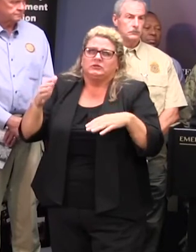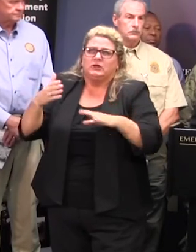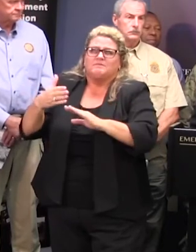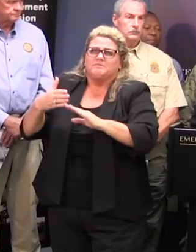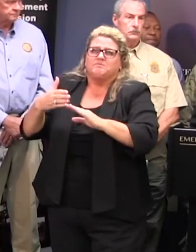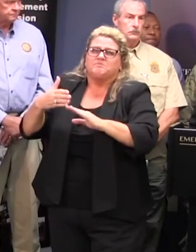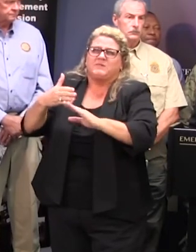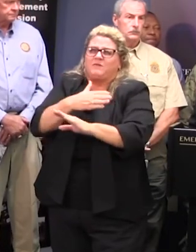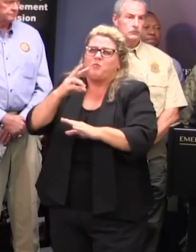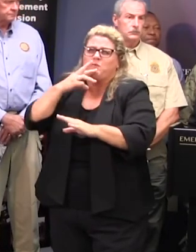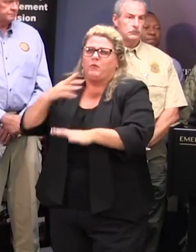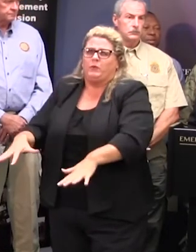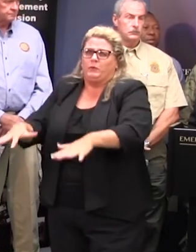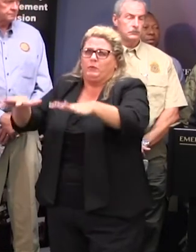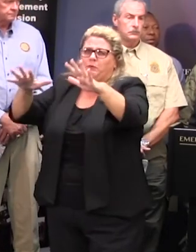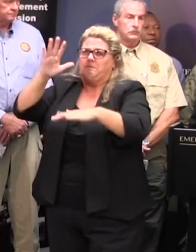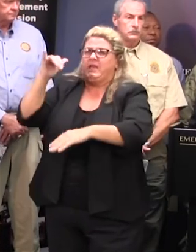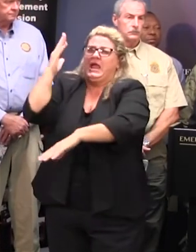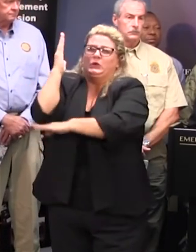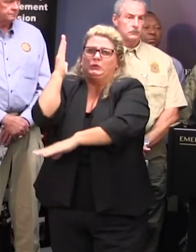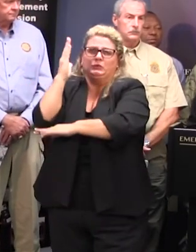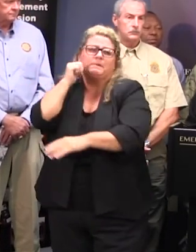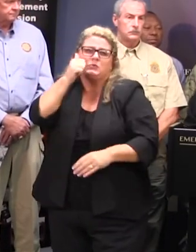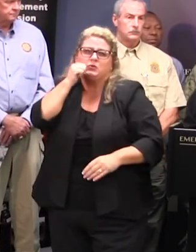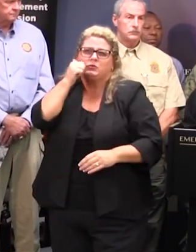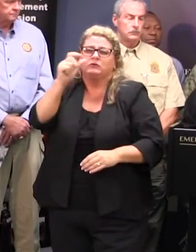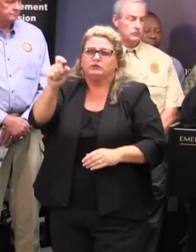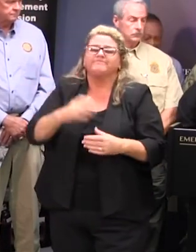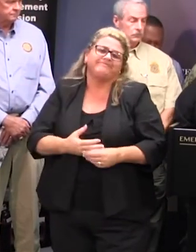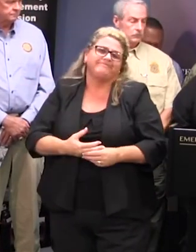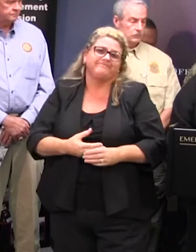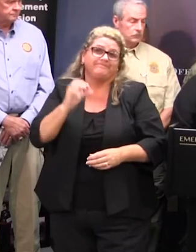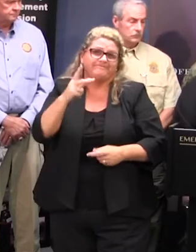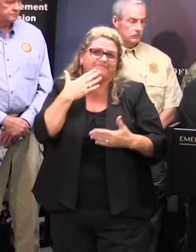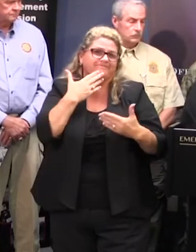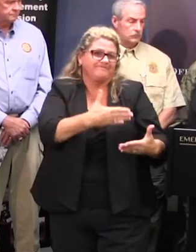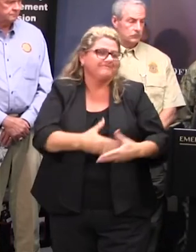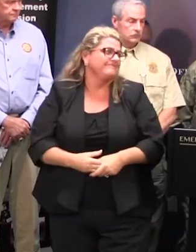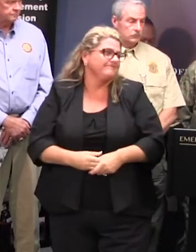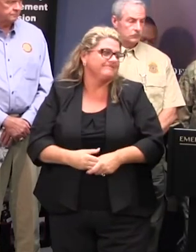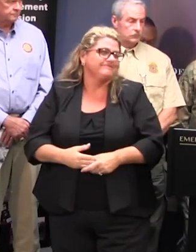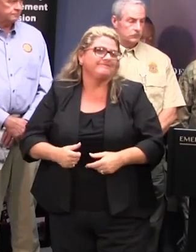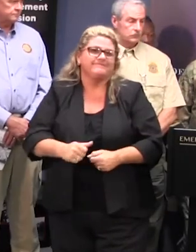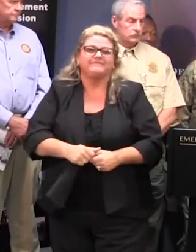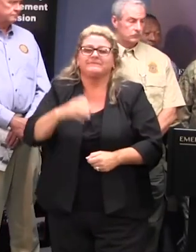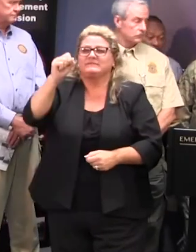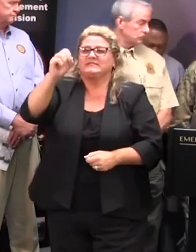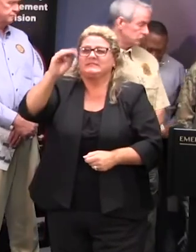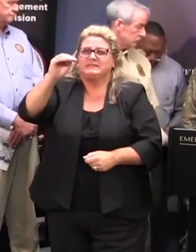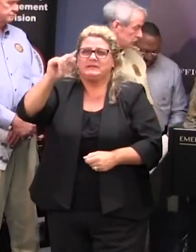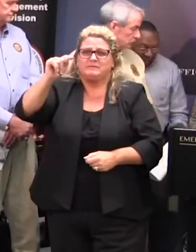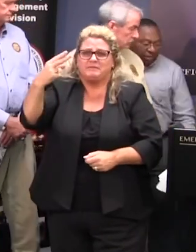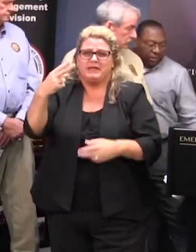floodwaters prior to noon tomorrow governor that completes my report for you thank you director leroy smith